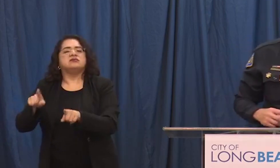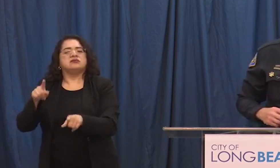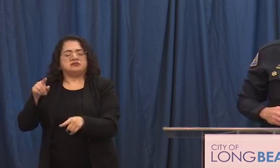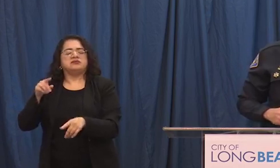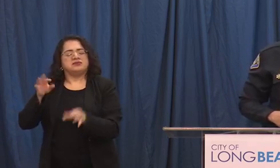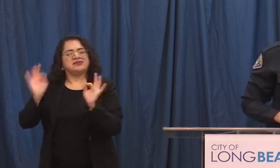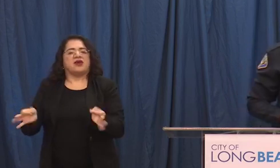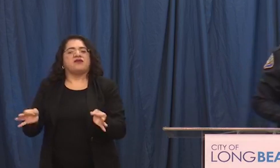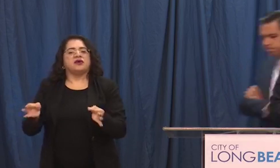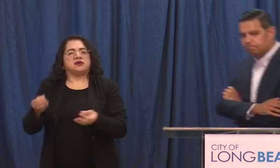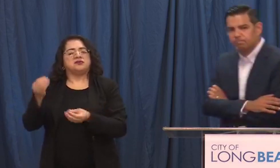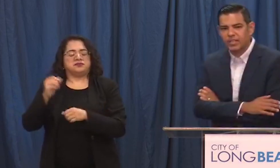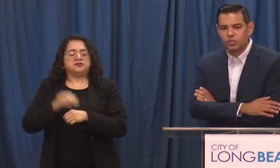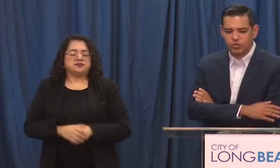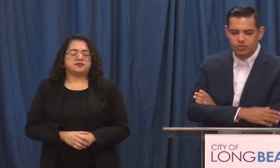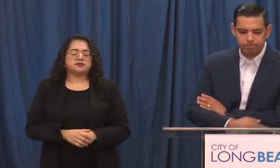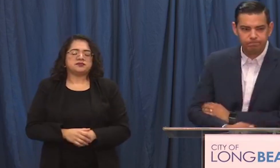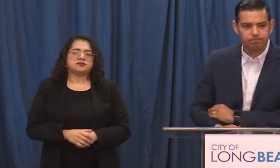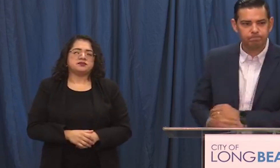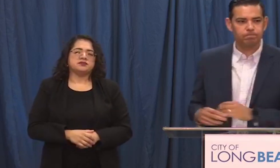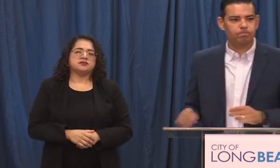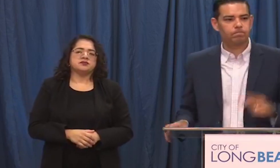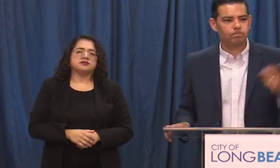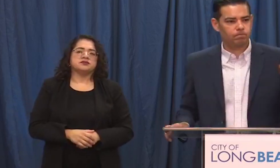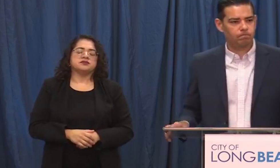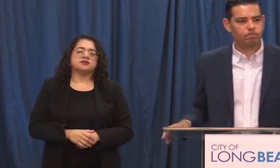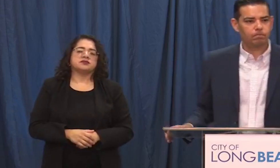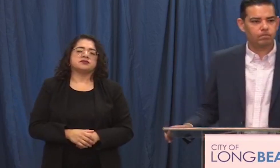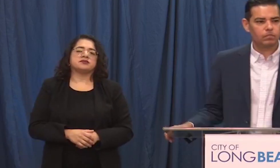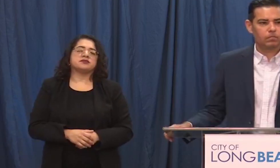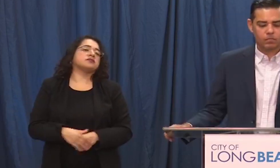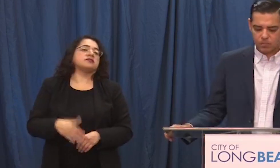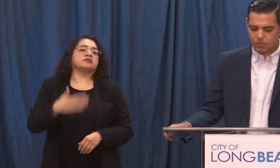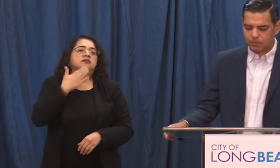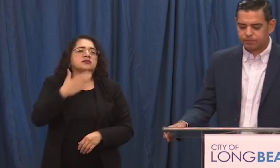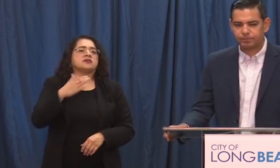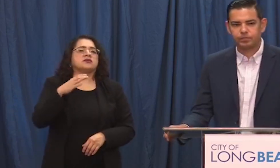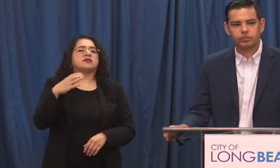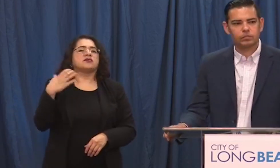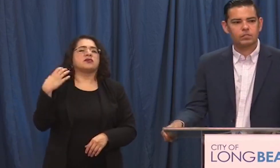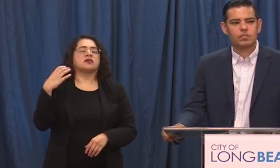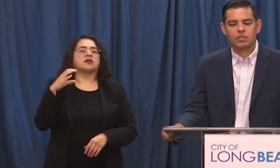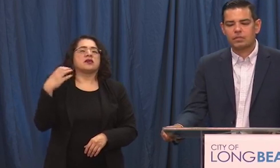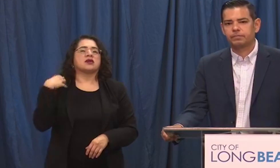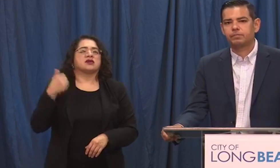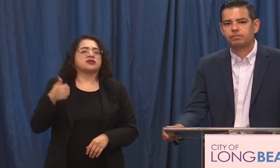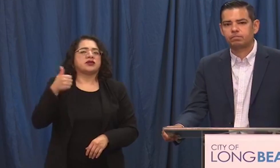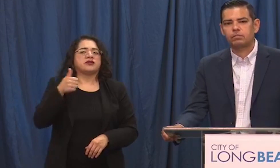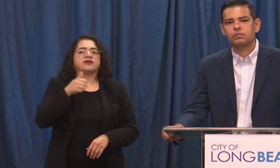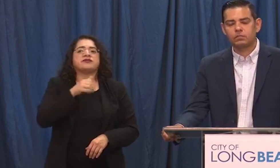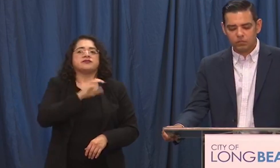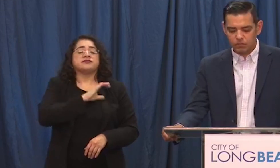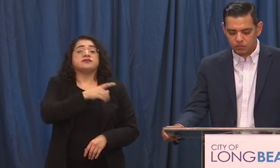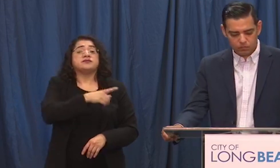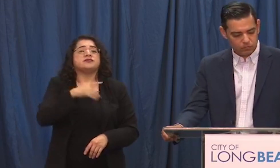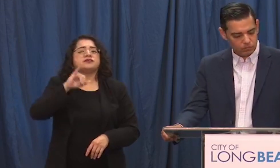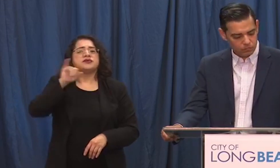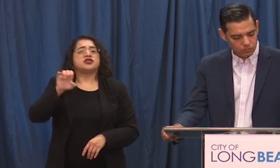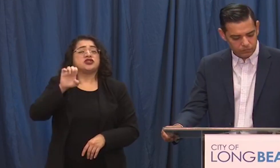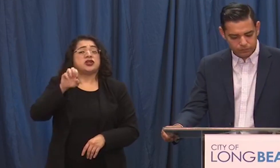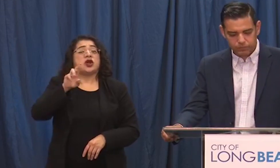next question thank you chief the next question is from jeremiah from the long beach post go ahead jeremiah